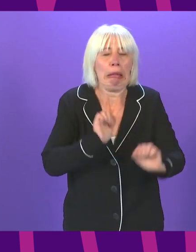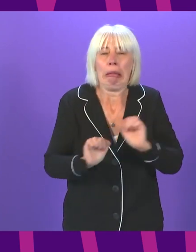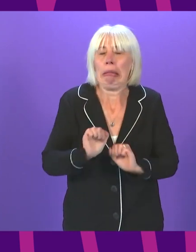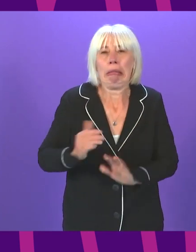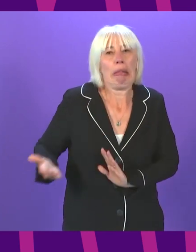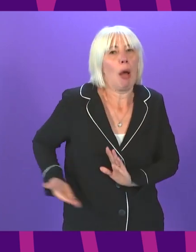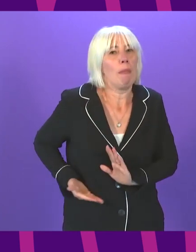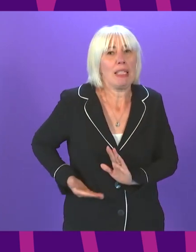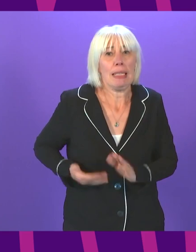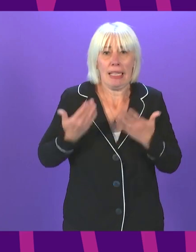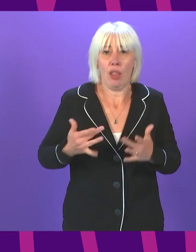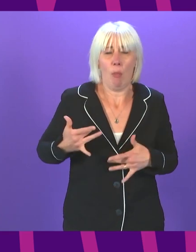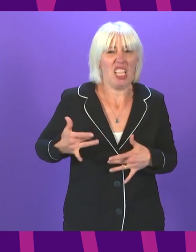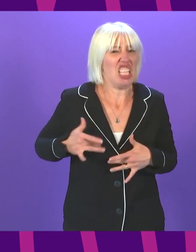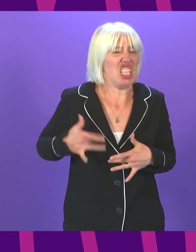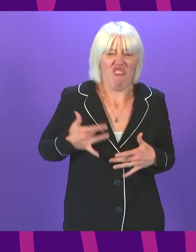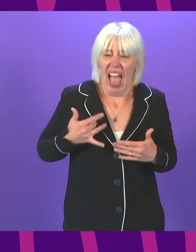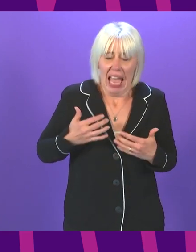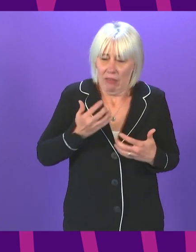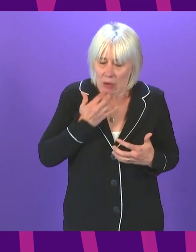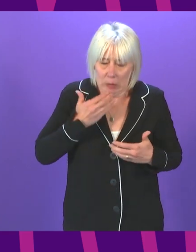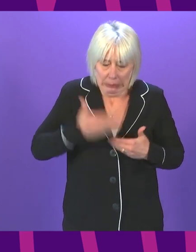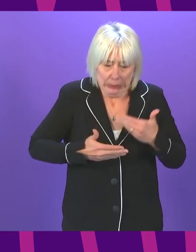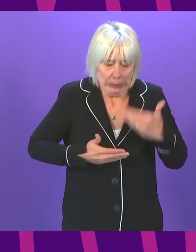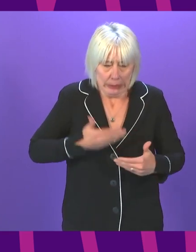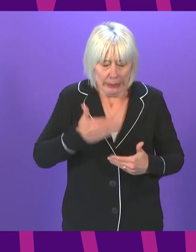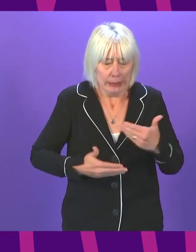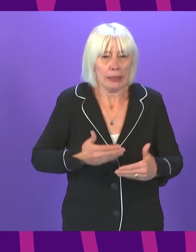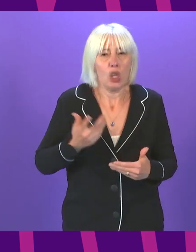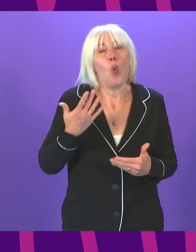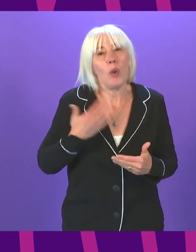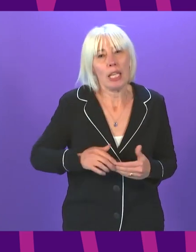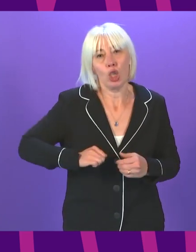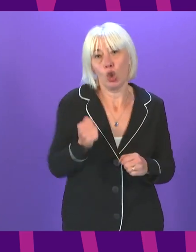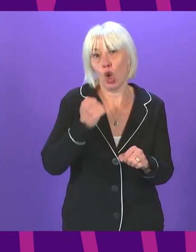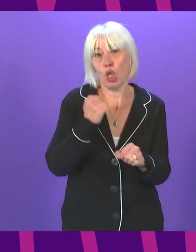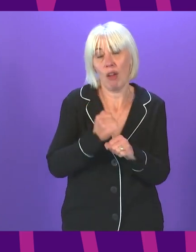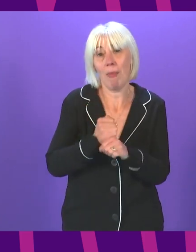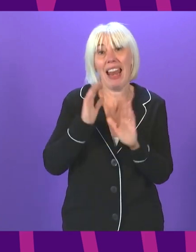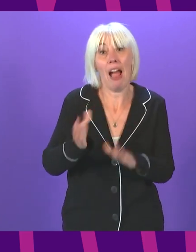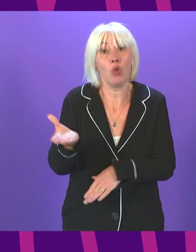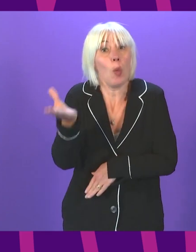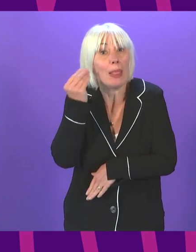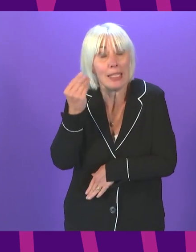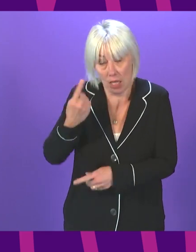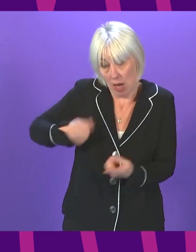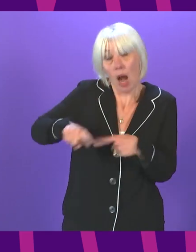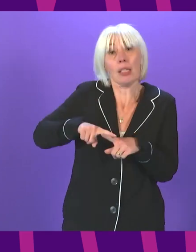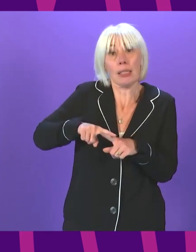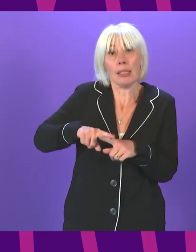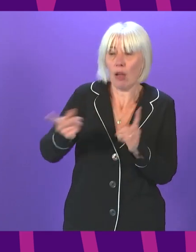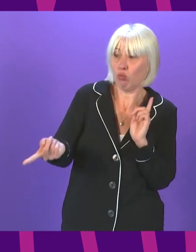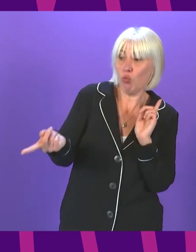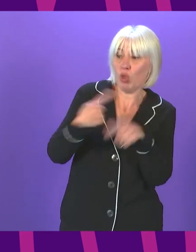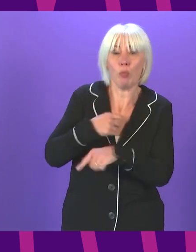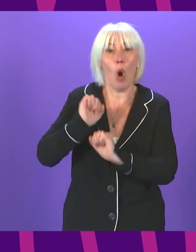were in survival mode and he's right. We need the Scottish Government to listen to our businesses and respond to their